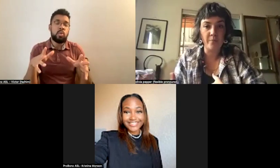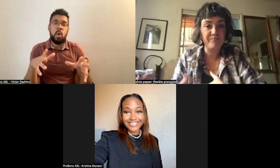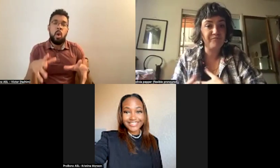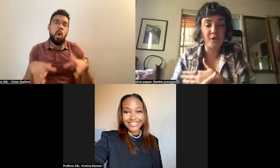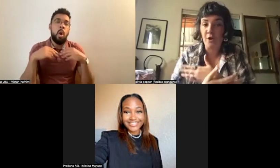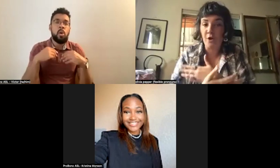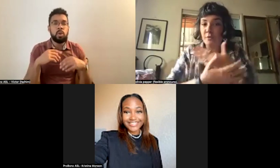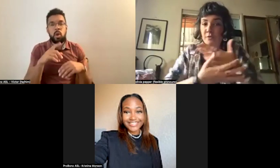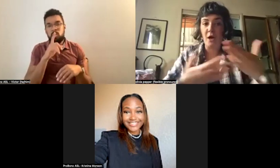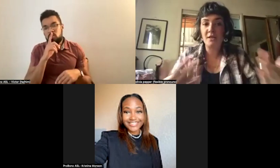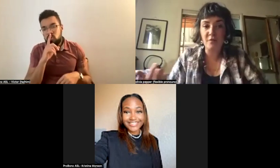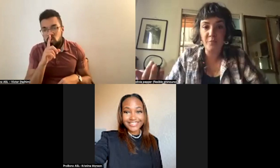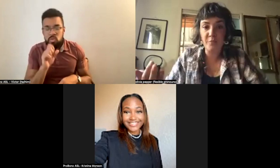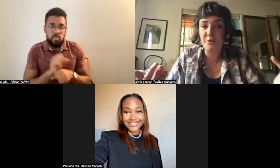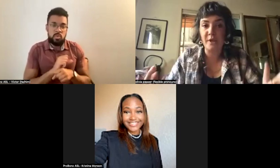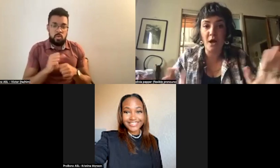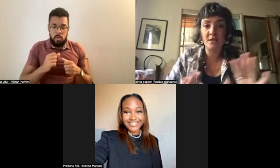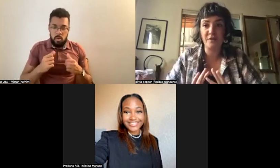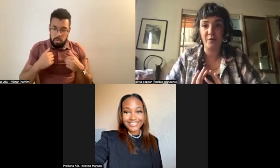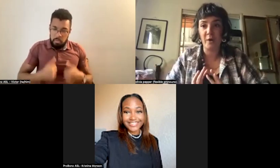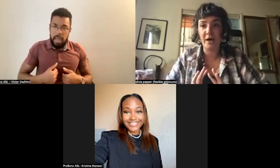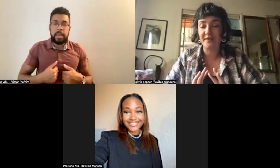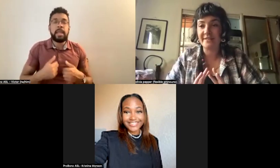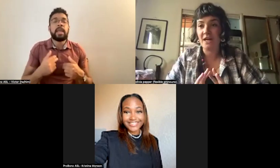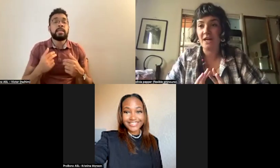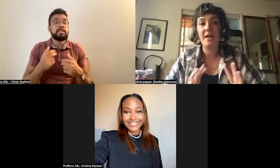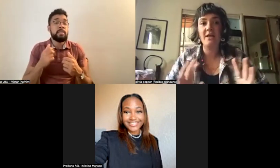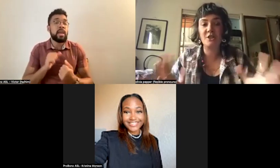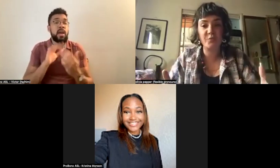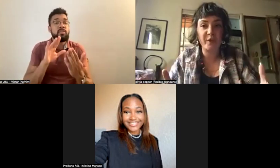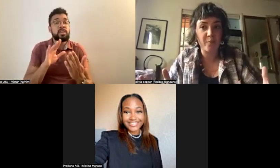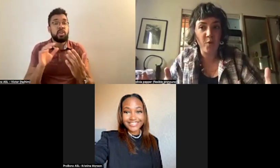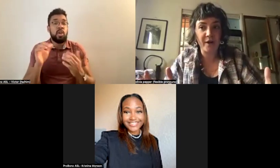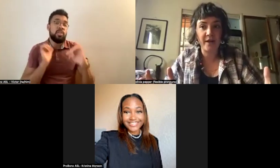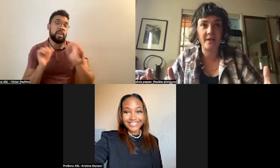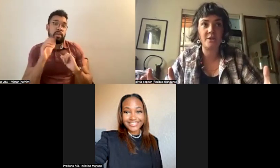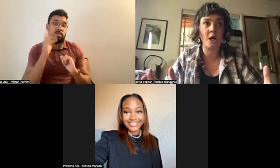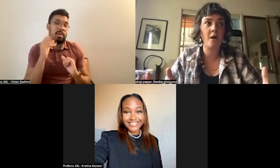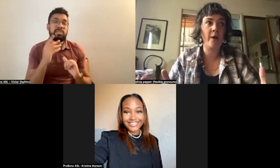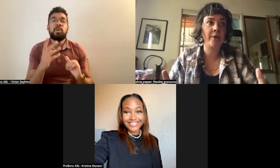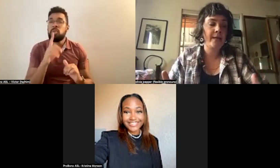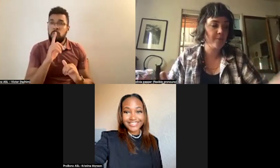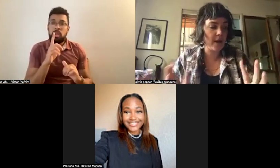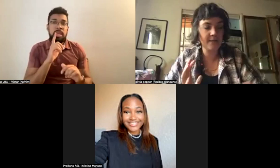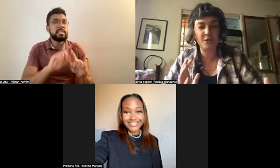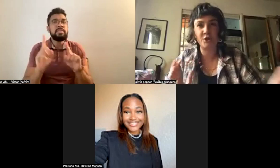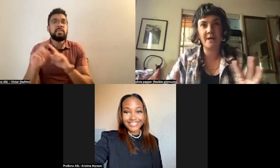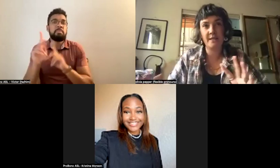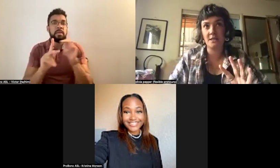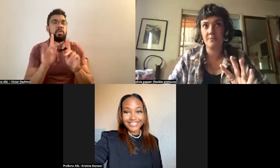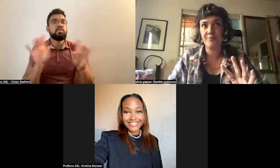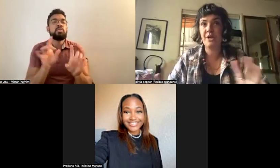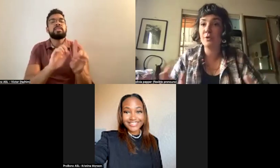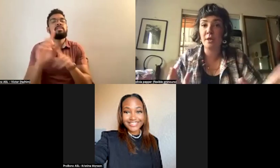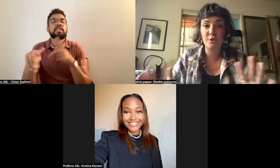So there are lots of people doing lots of different work at this time. It's just really important. I think to talk about Paris during this